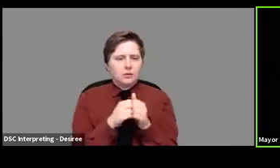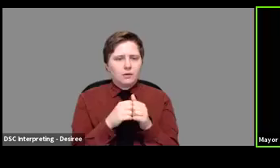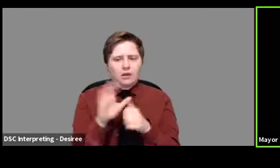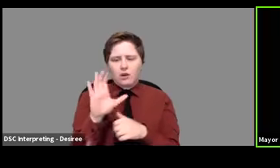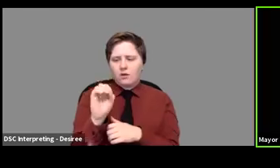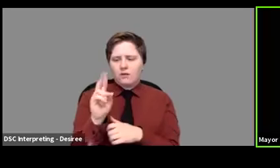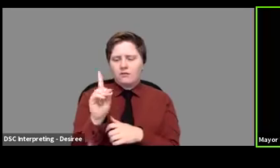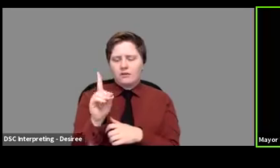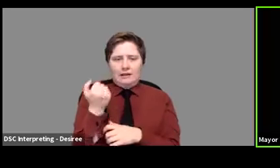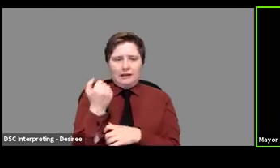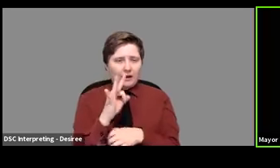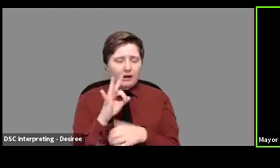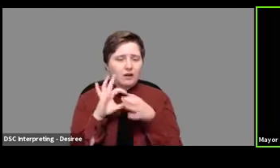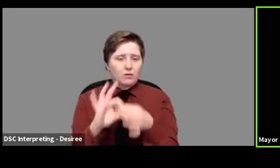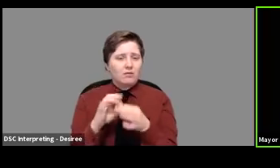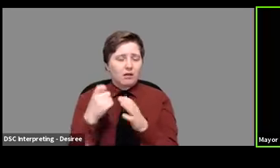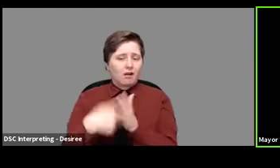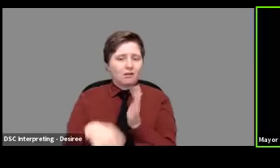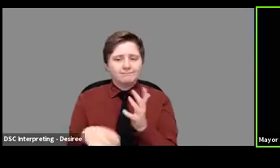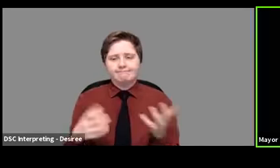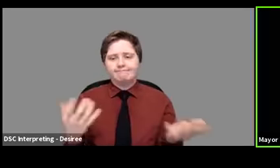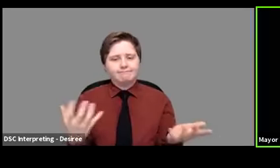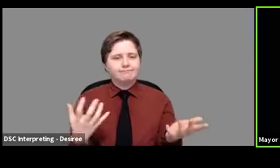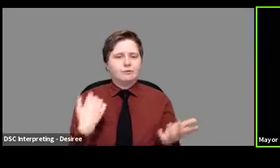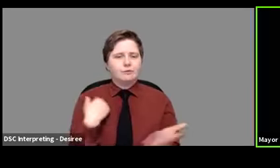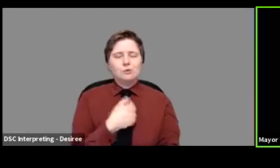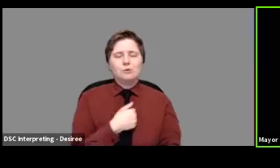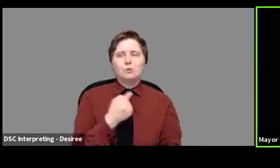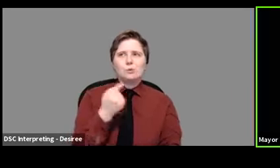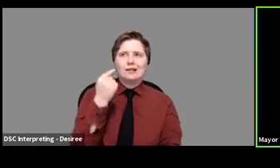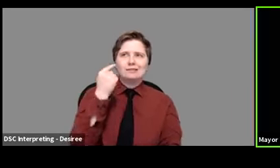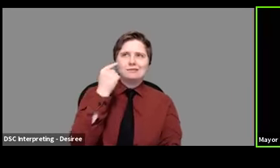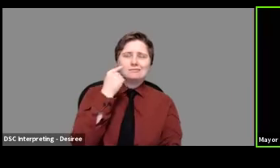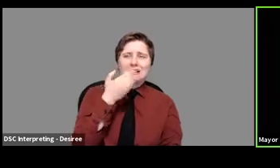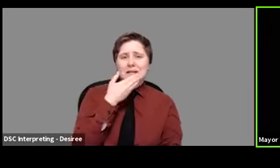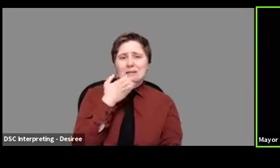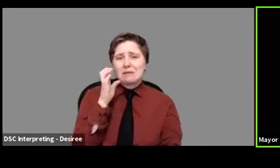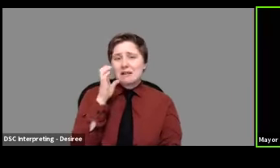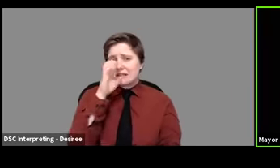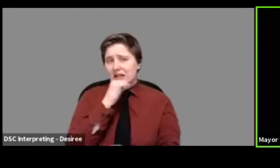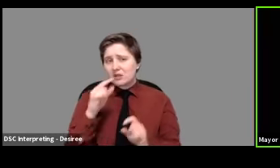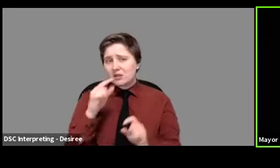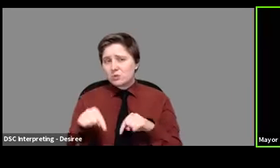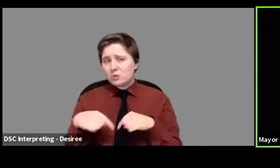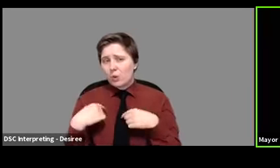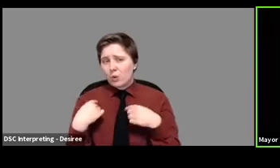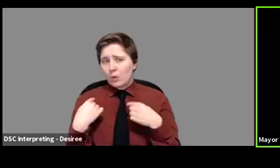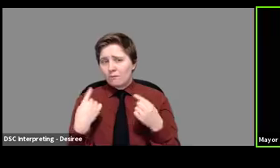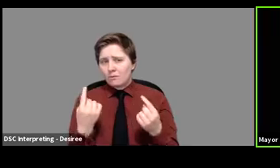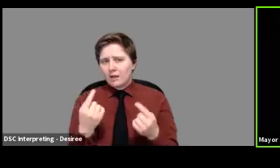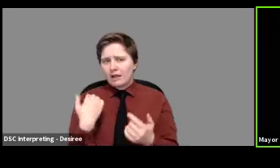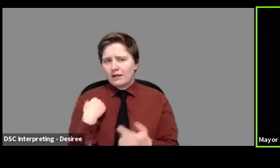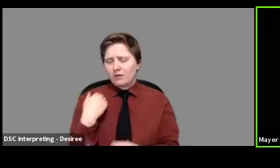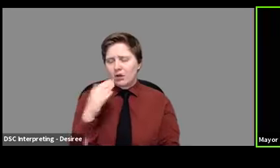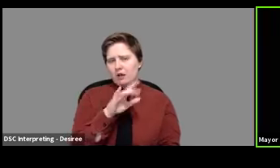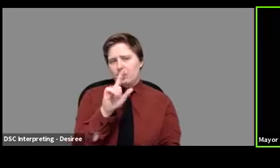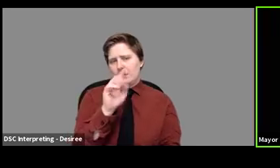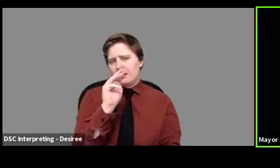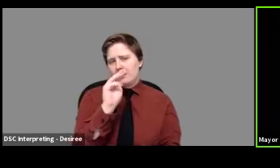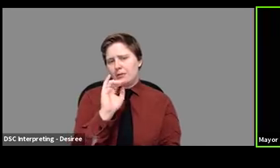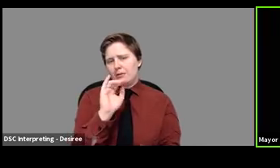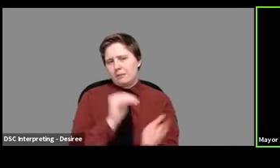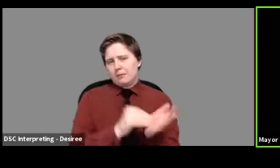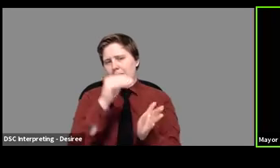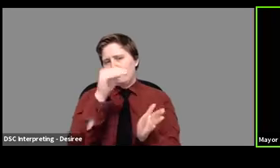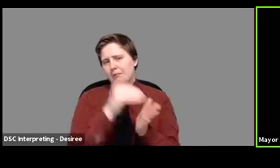COVID 19 related expenses, you know, we think best guess that so far, you know, there's about a million dollars,